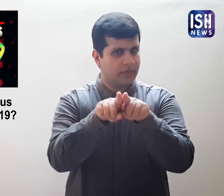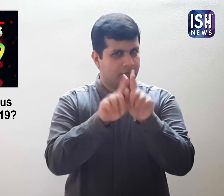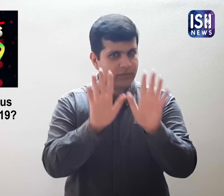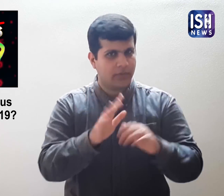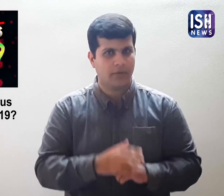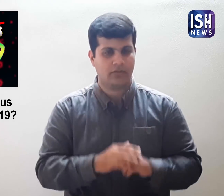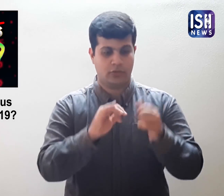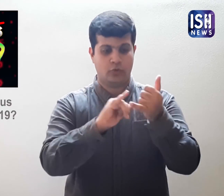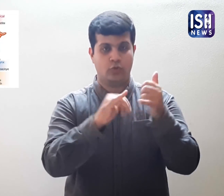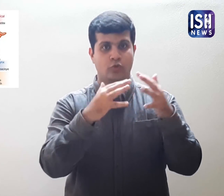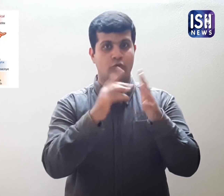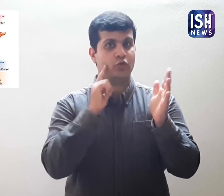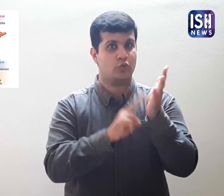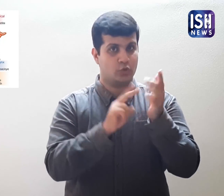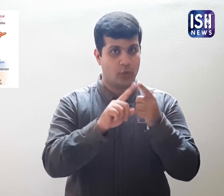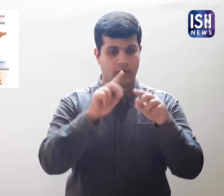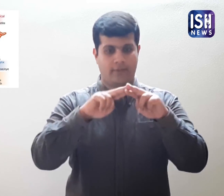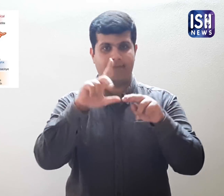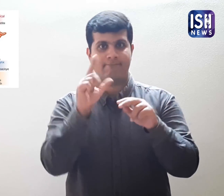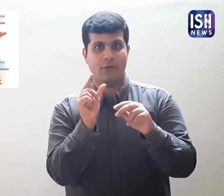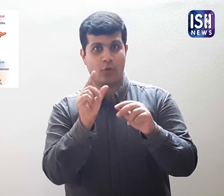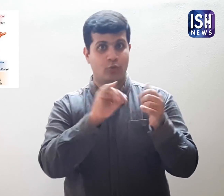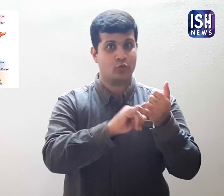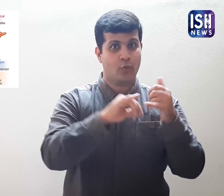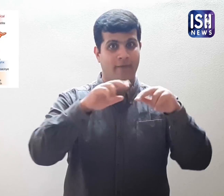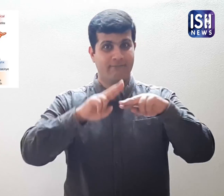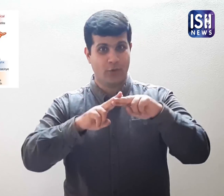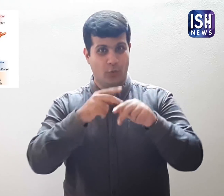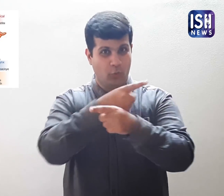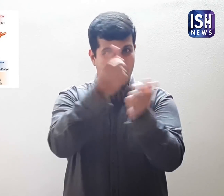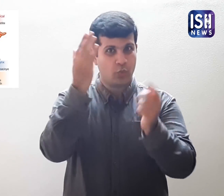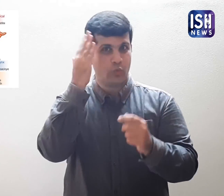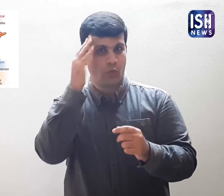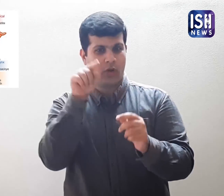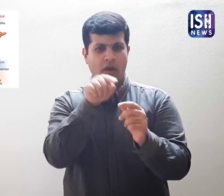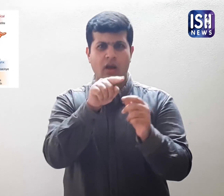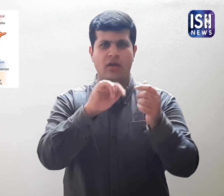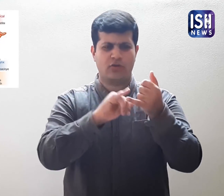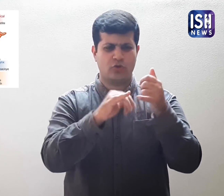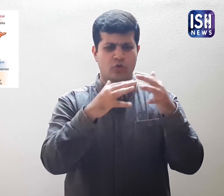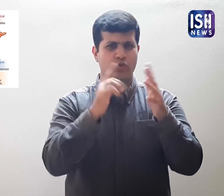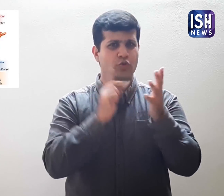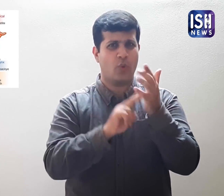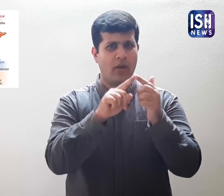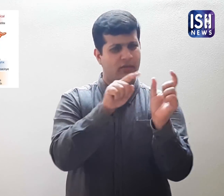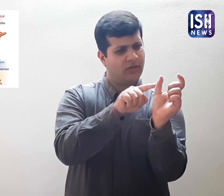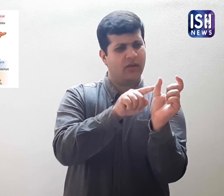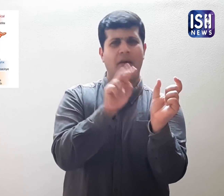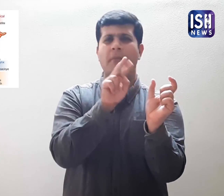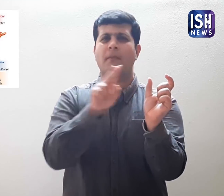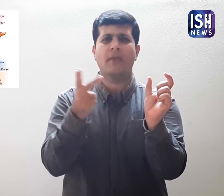For example, swine flu, which was named after pigs that caused it, spread all over.